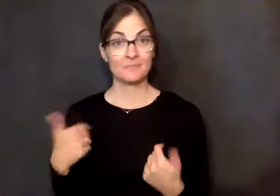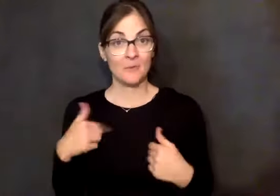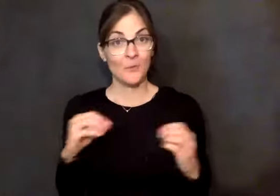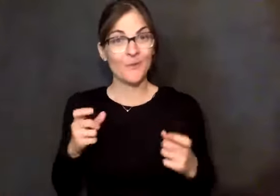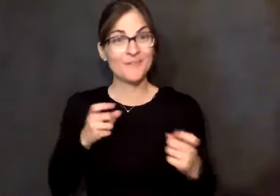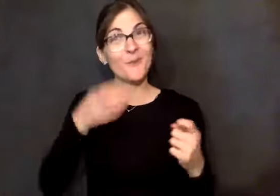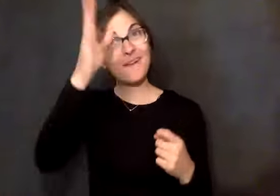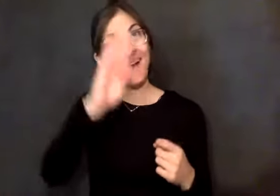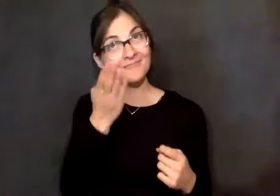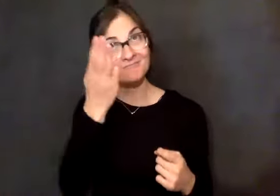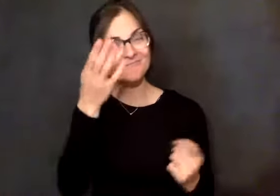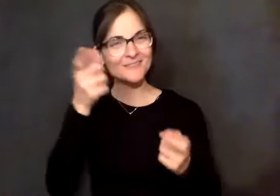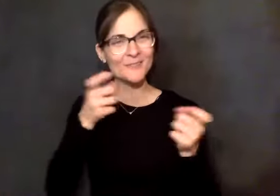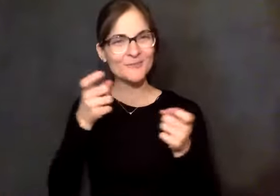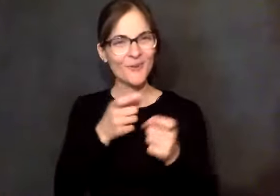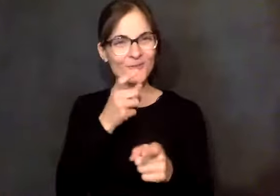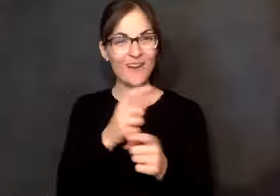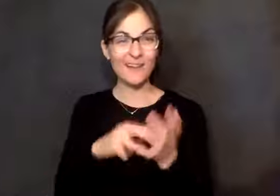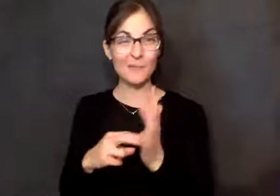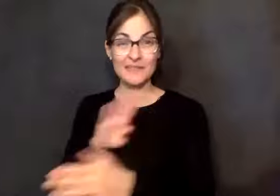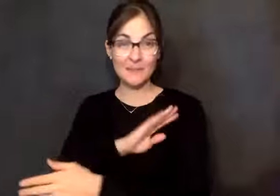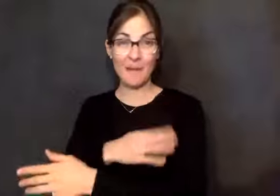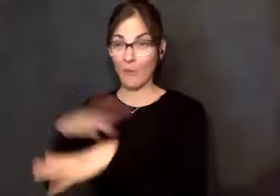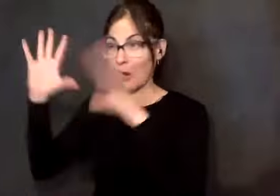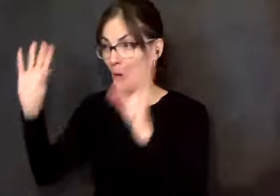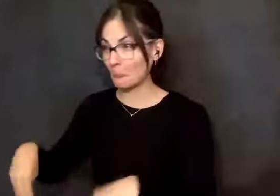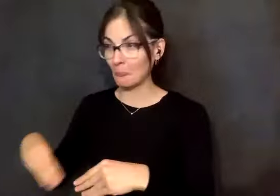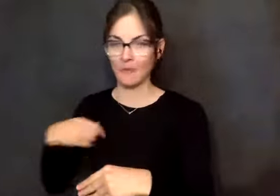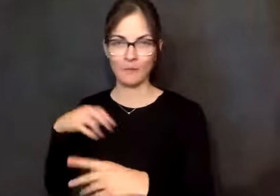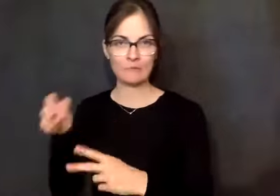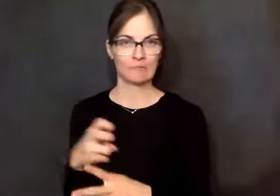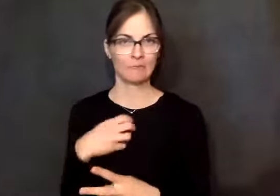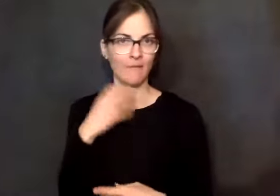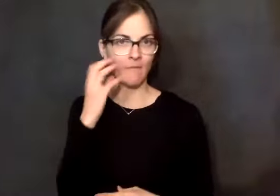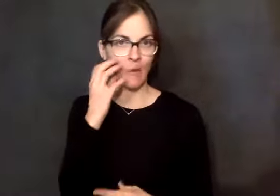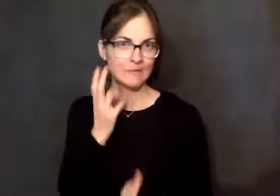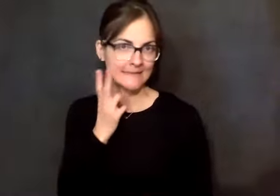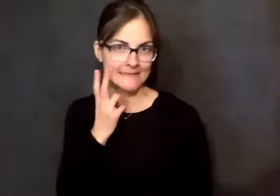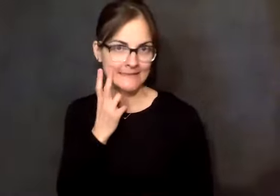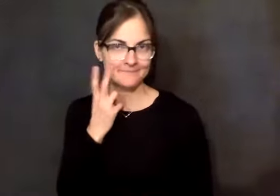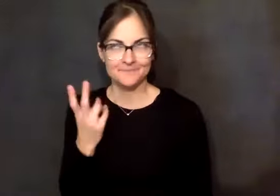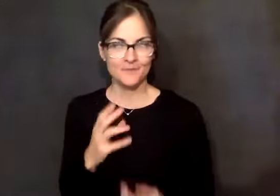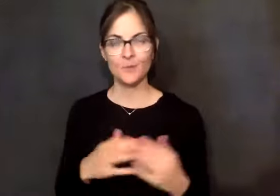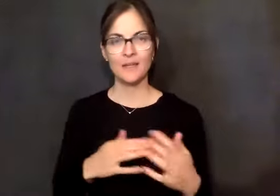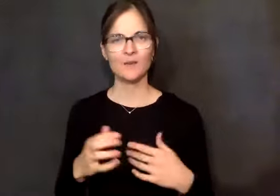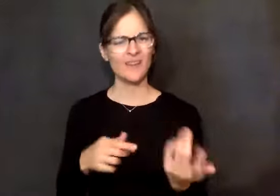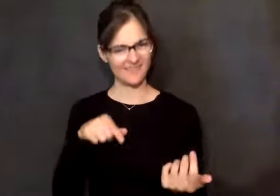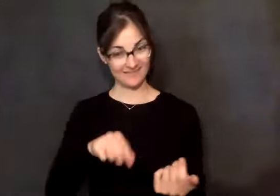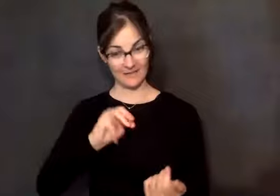if my power goes out, I'll try to use my cell phone. Let's just see how this, let's see how the whole thing goes. And thanks, Yvonne, for the invite. You know, March 28th was the first time you did this.